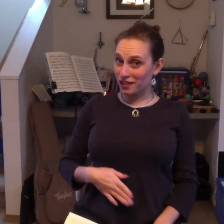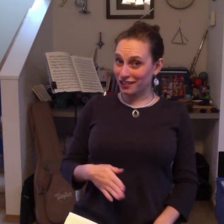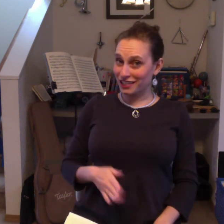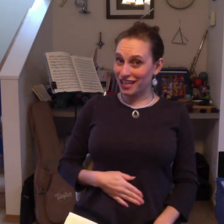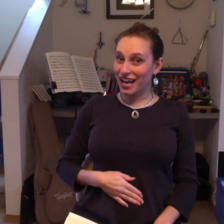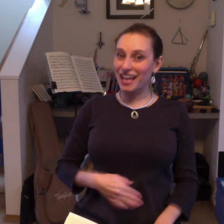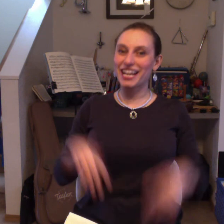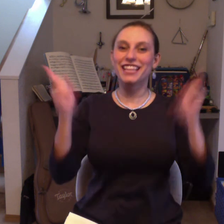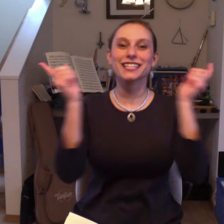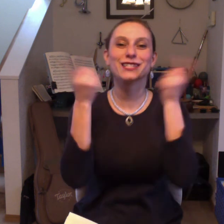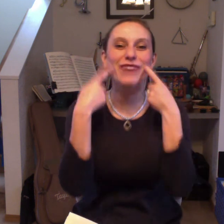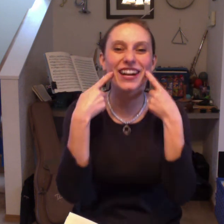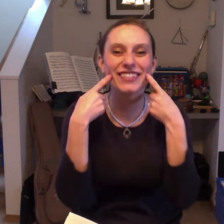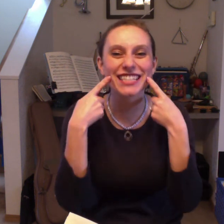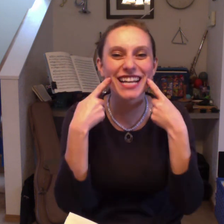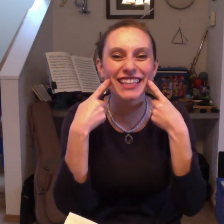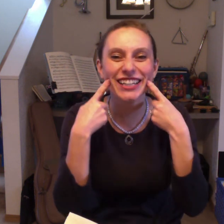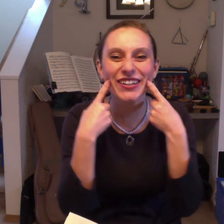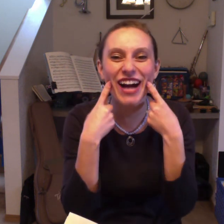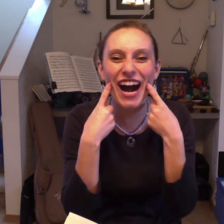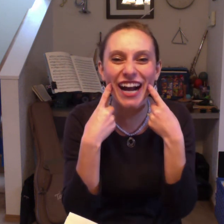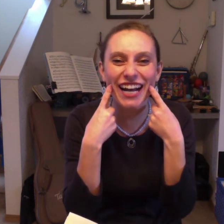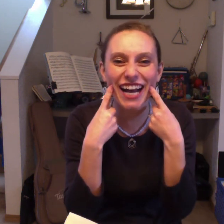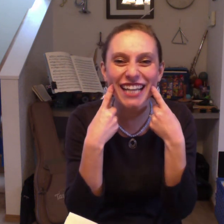inside and the smile was on the crocodile.